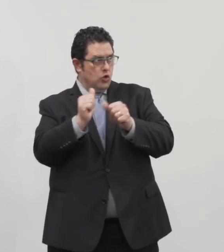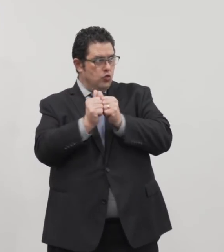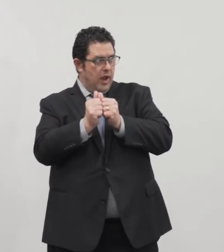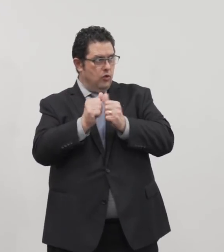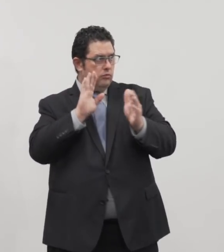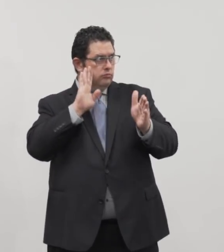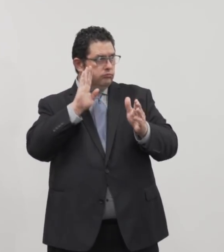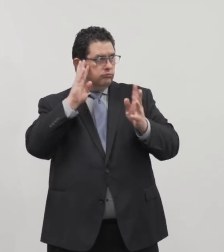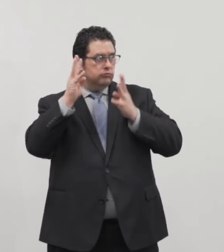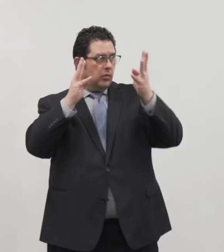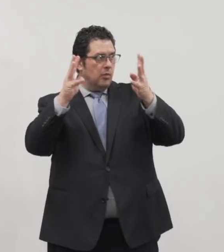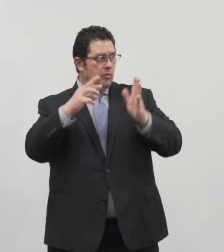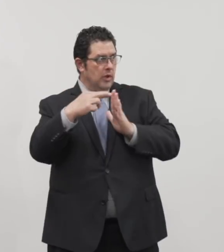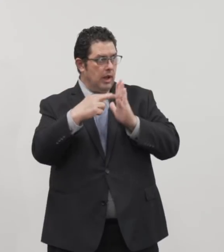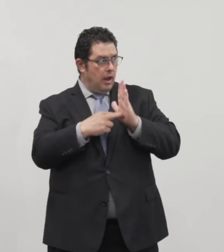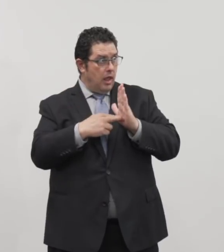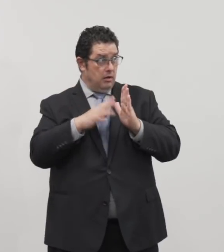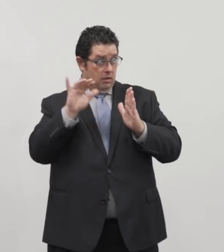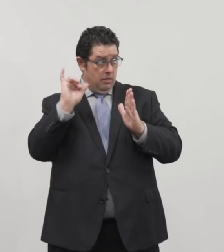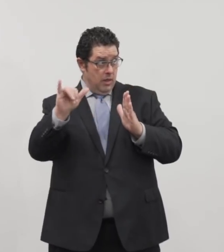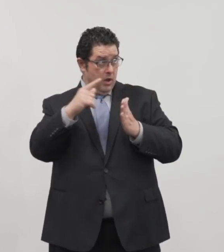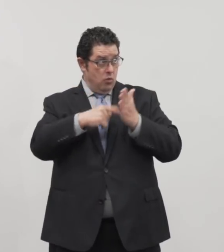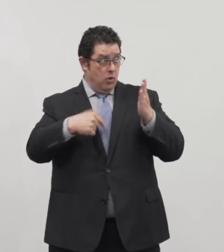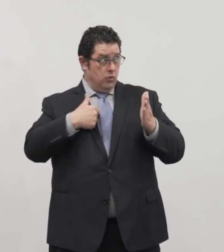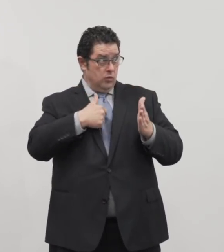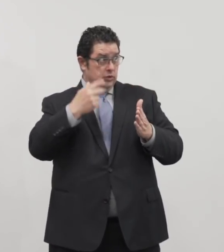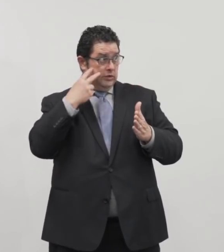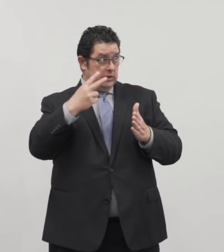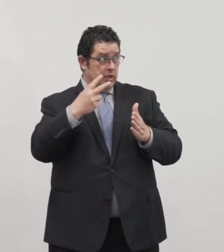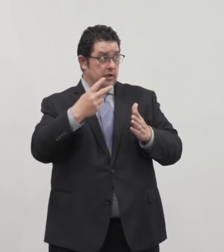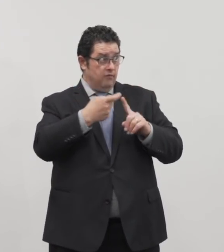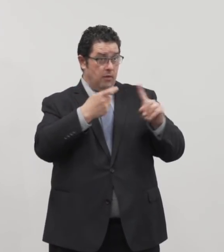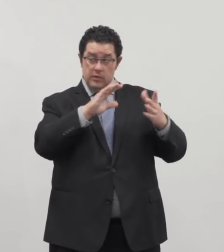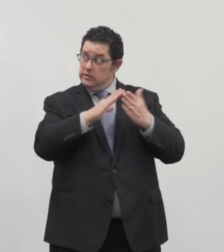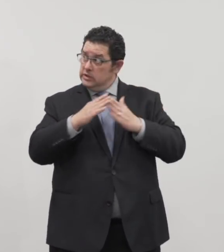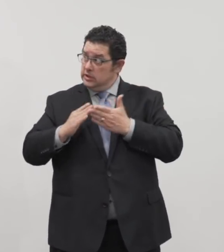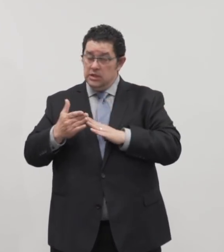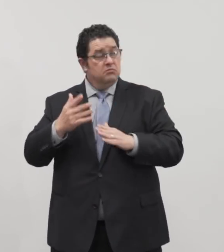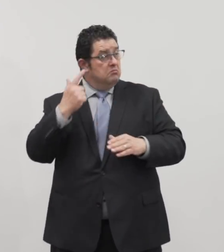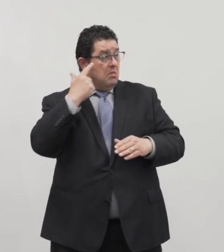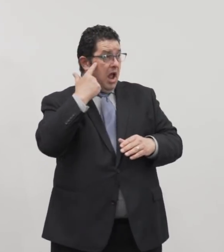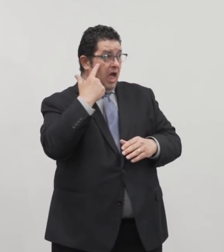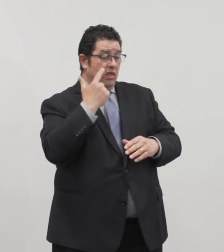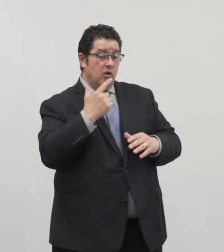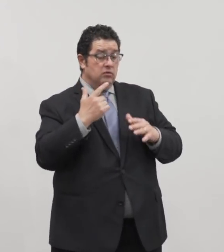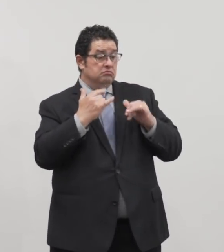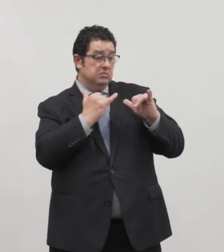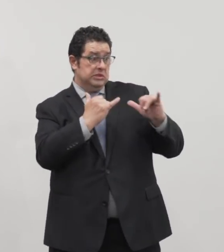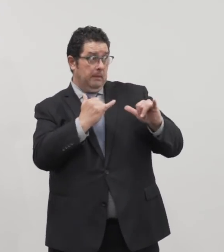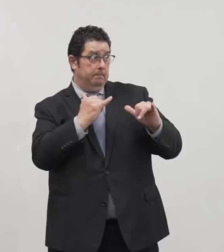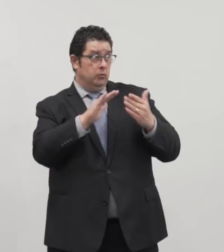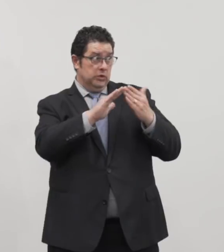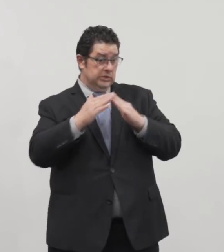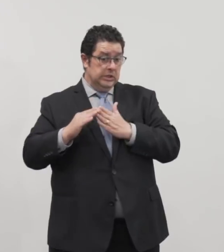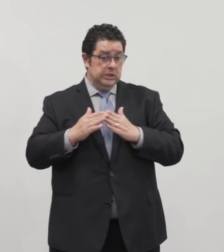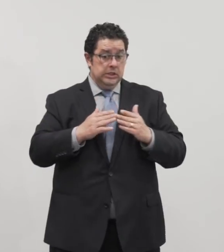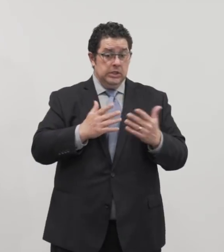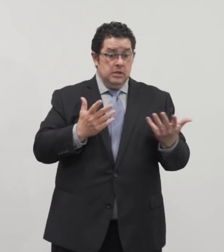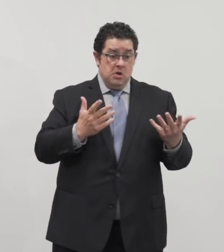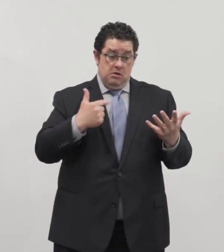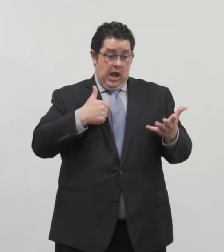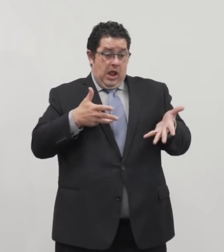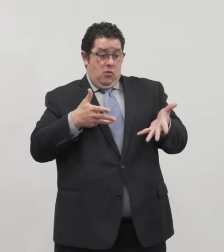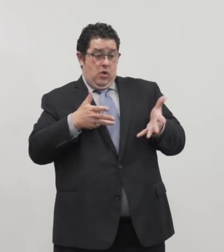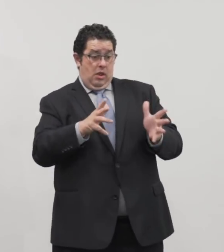Are these exactly what we're going to see coming out of the city or how much can you I think these will be very close to what's happening in the city. But I'll